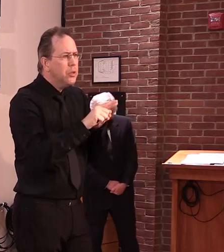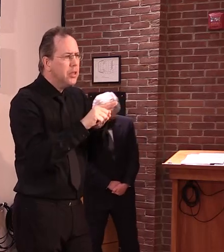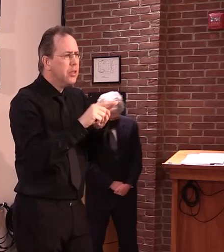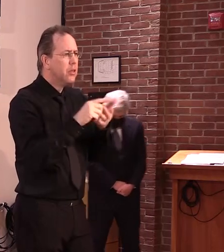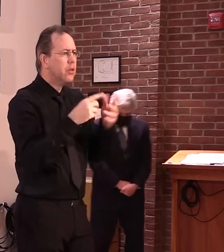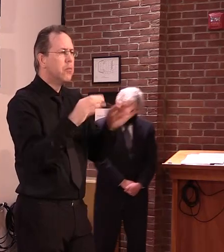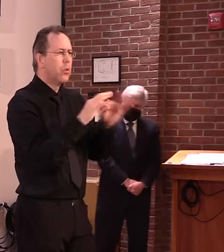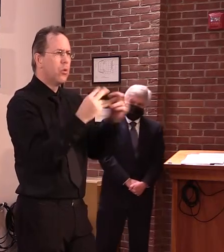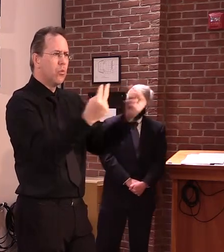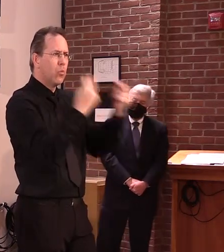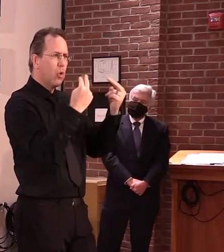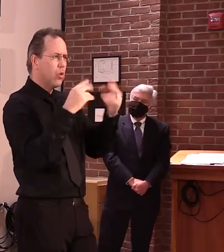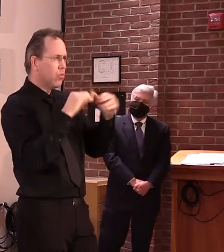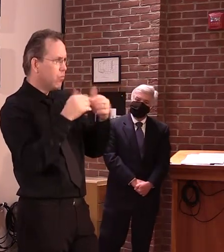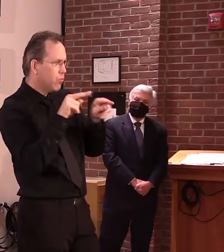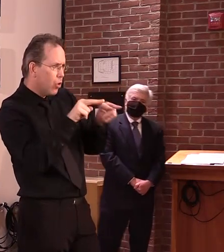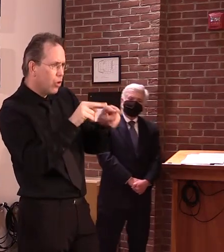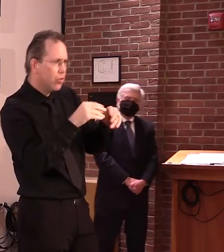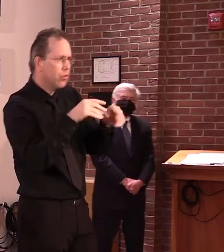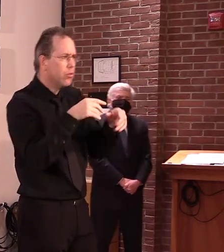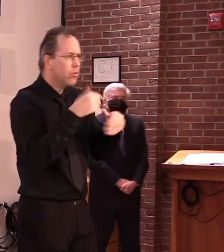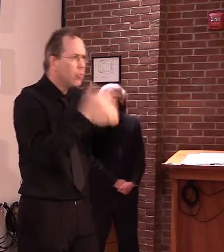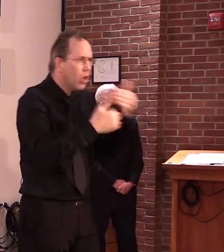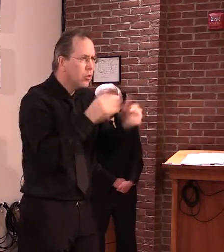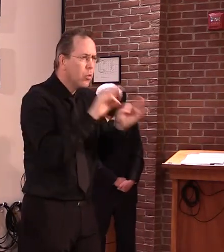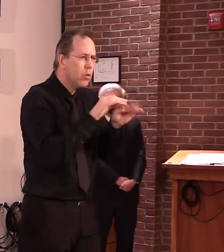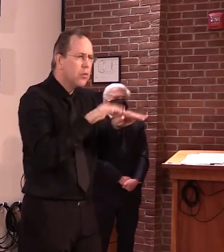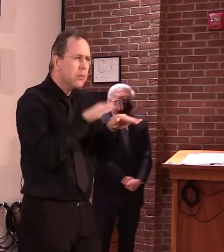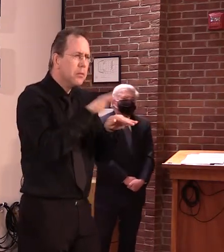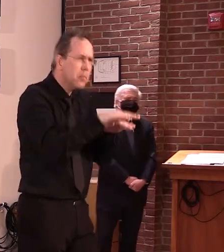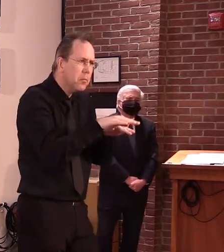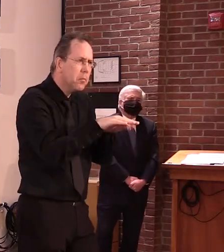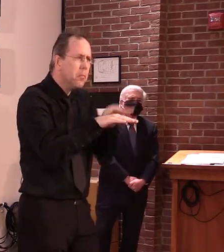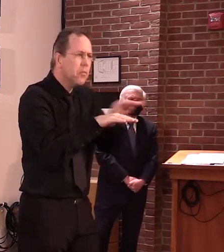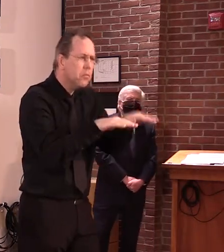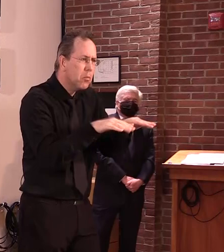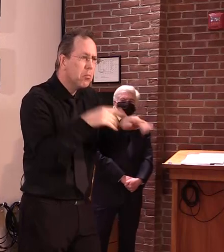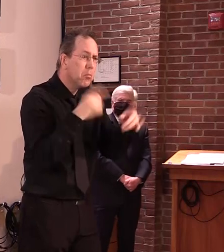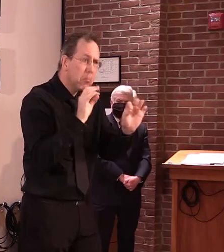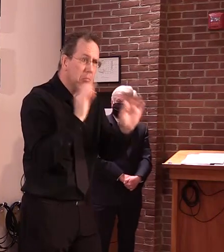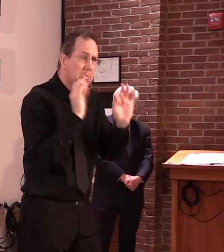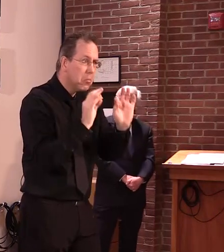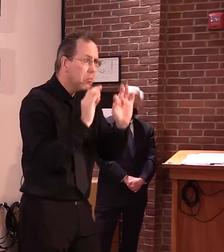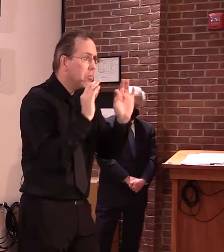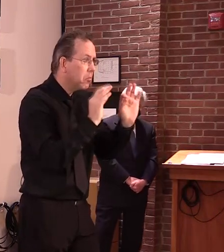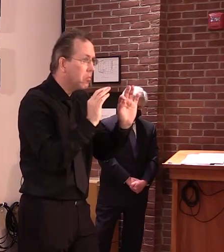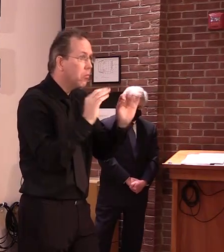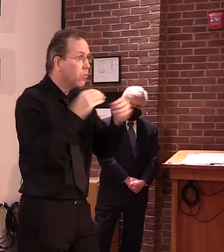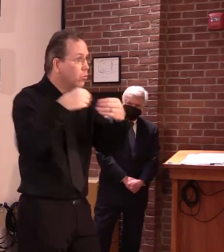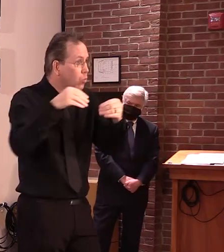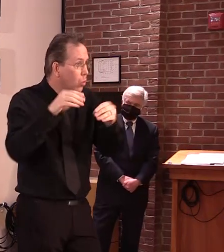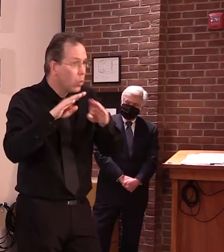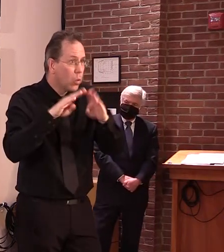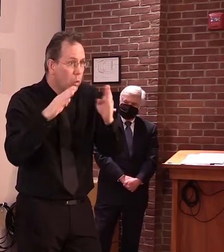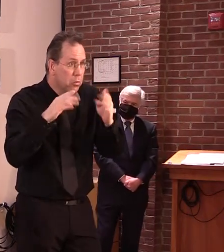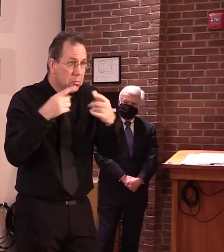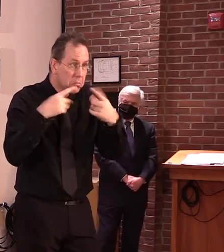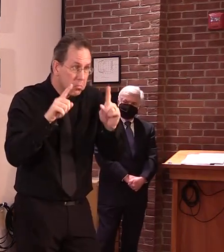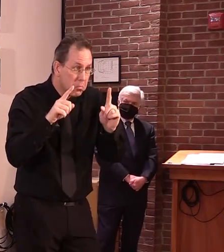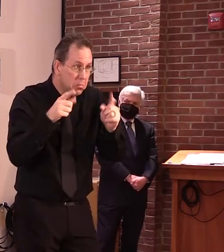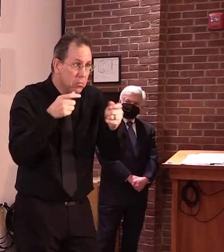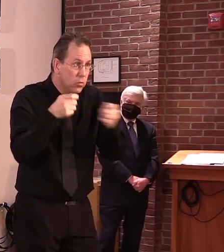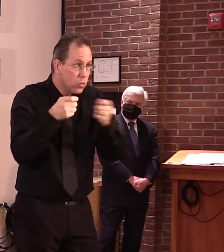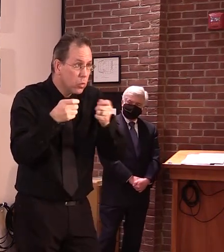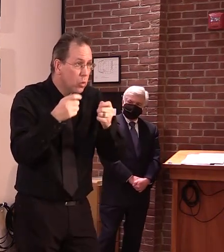very measured right moderate stances. So for in terms of retail, for instance, we're opening that up to 25%